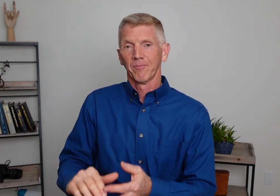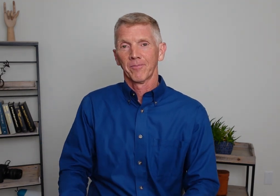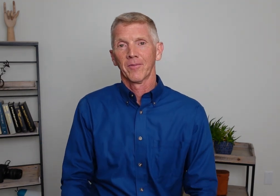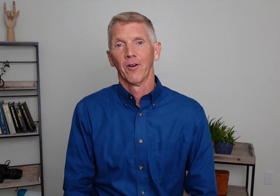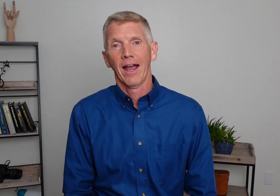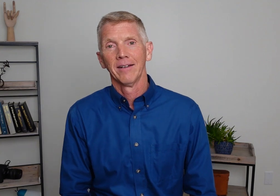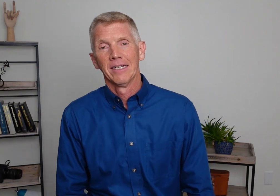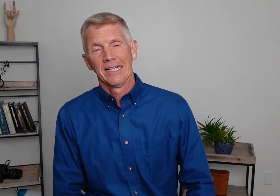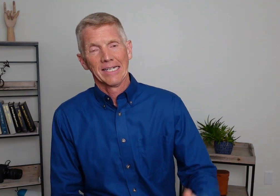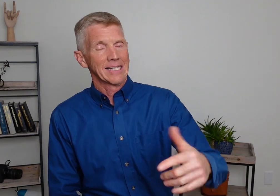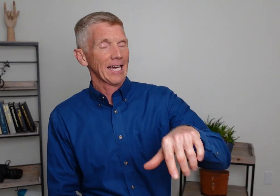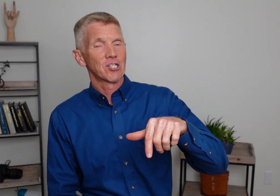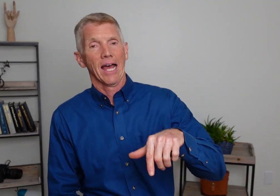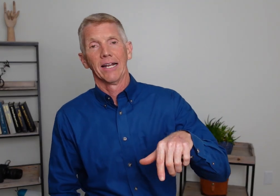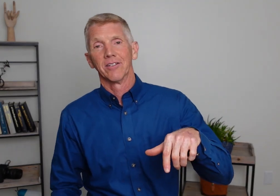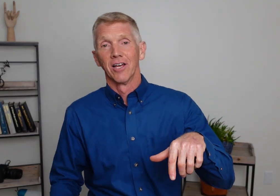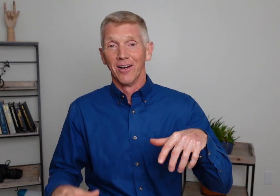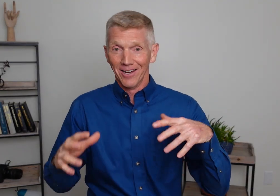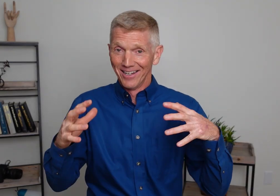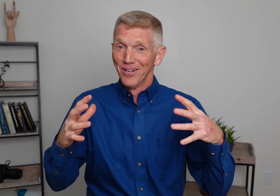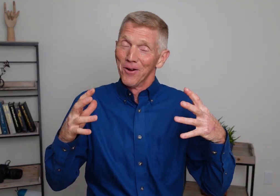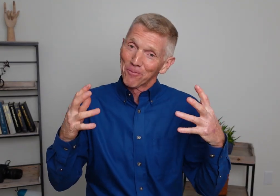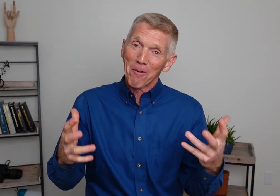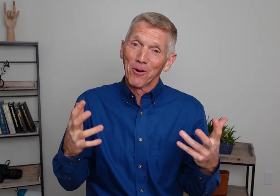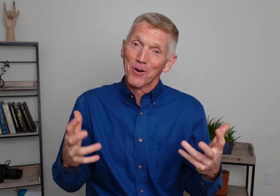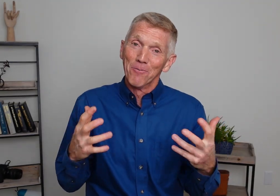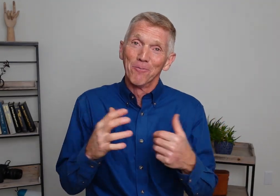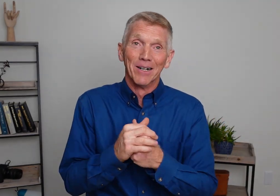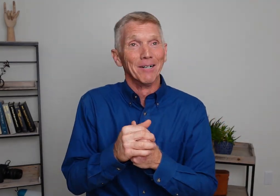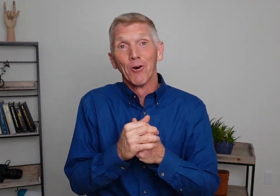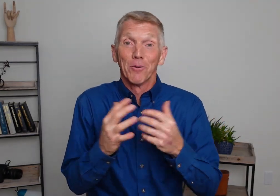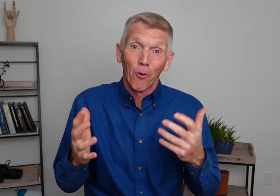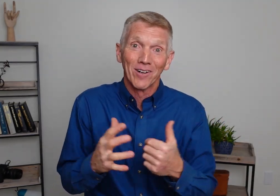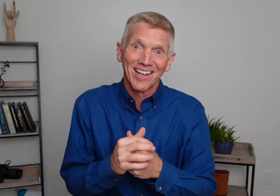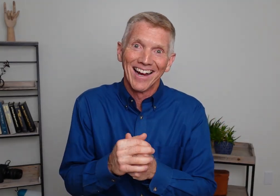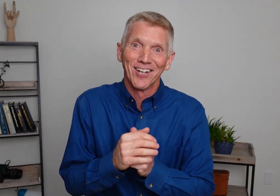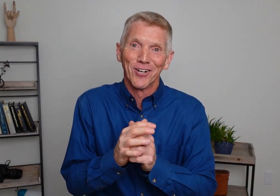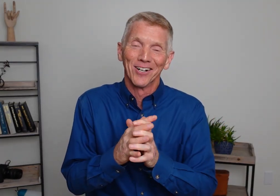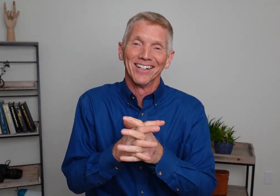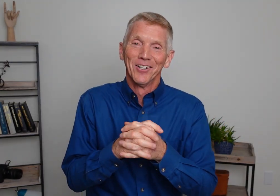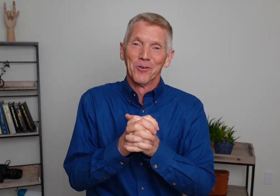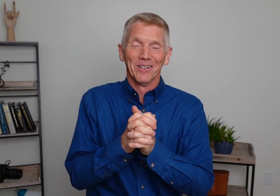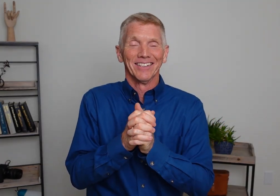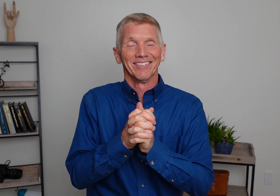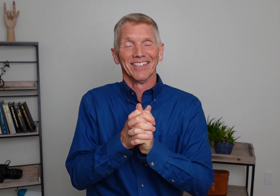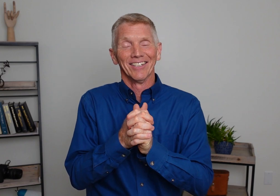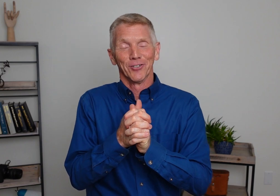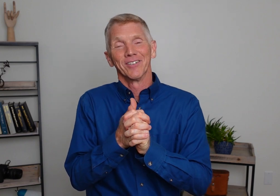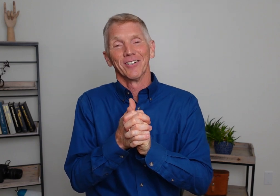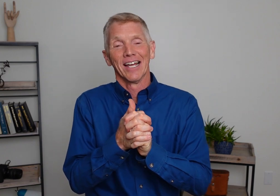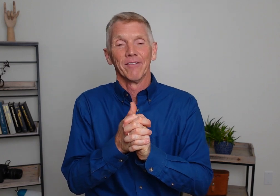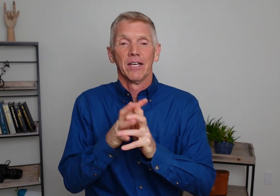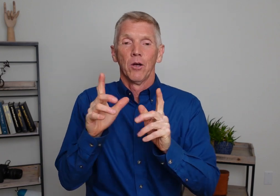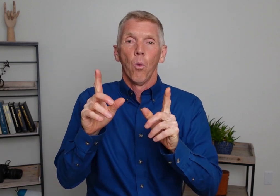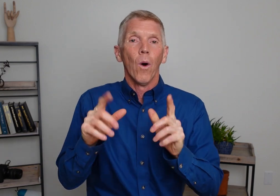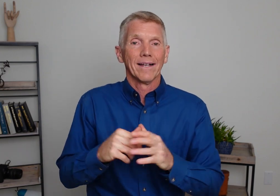All right. This next set is probably one of your most important signs that you're going to really learn here today. What.